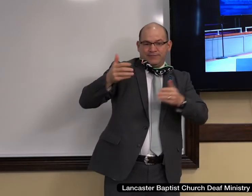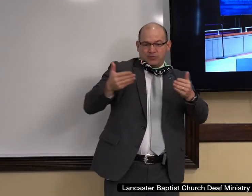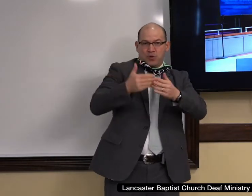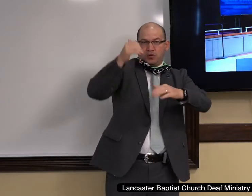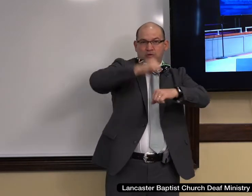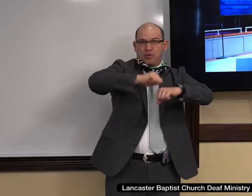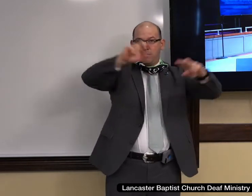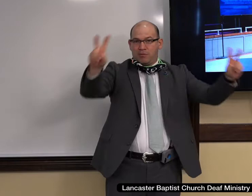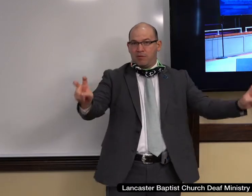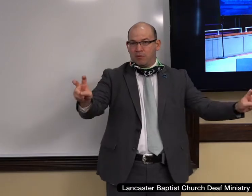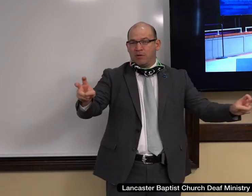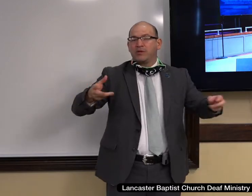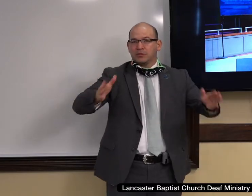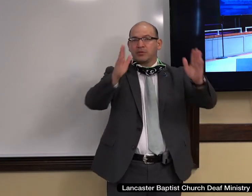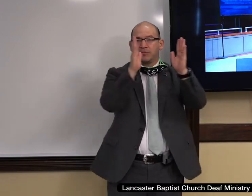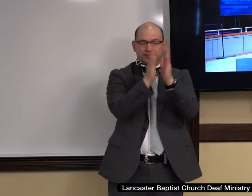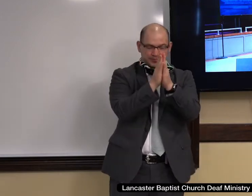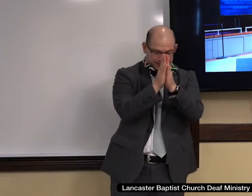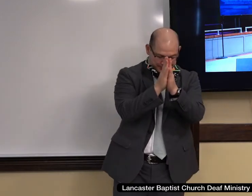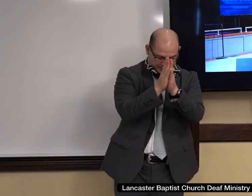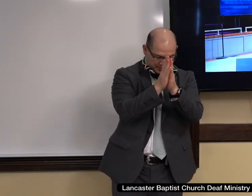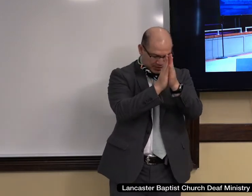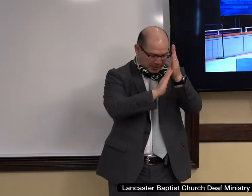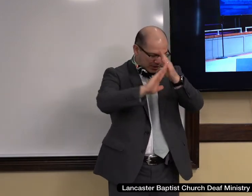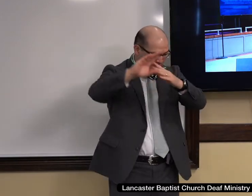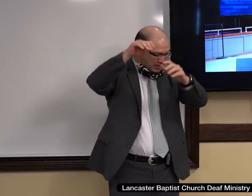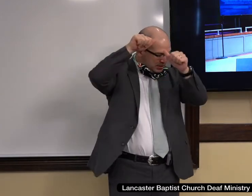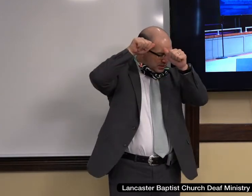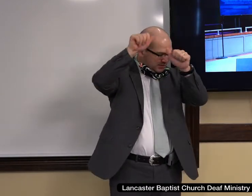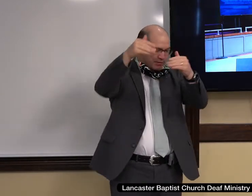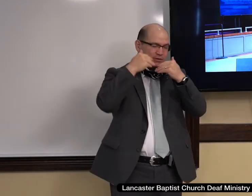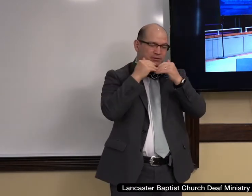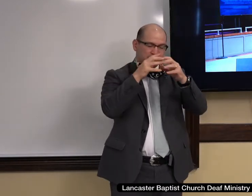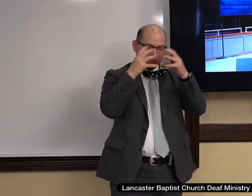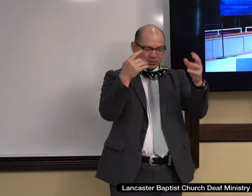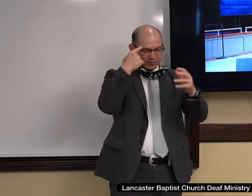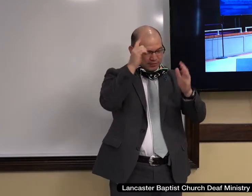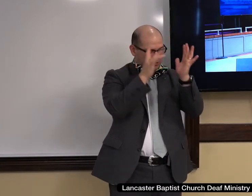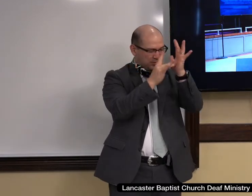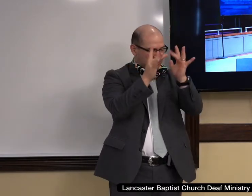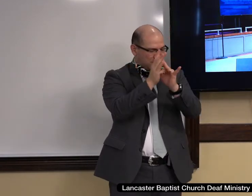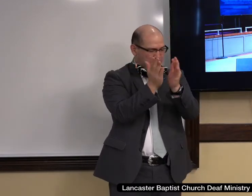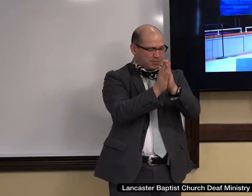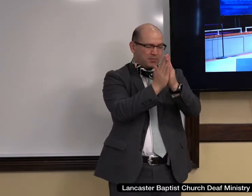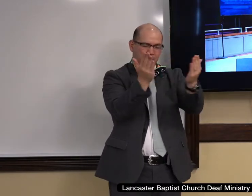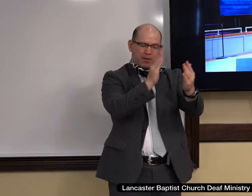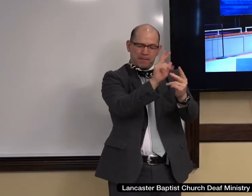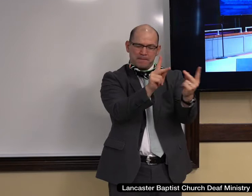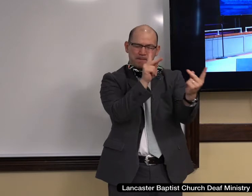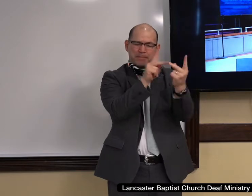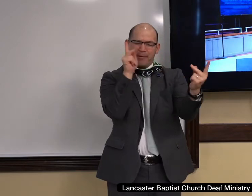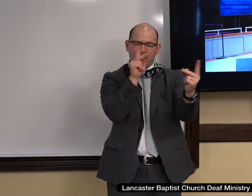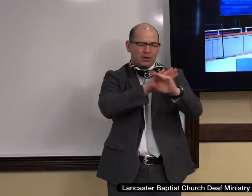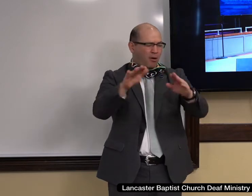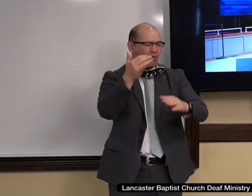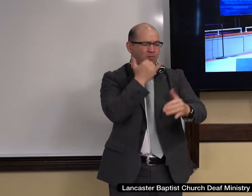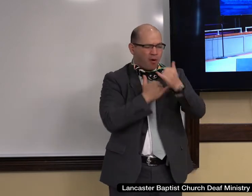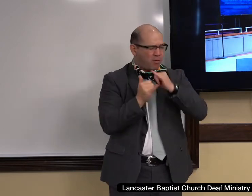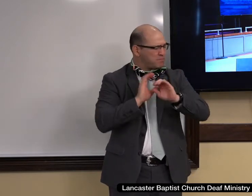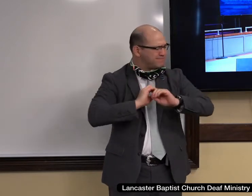pray. Father we thank you this morning for the infallible, inerrant and preserved Word of God and we would ask today